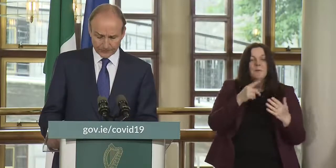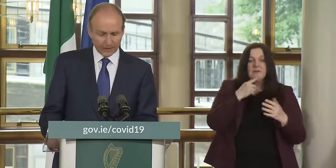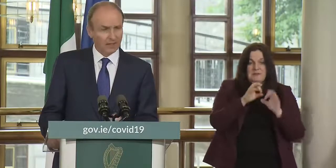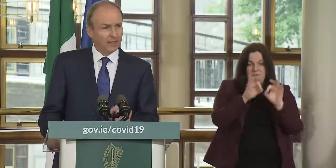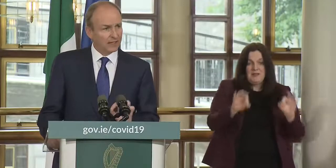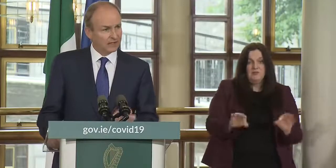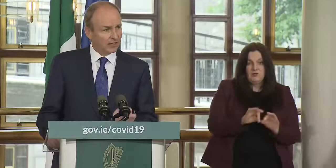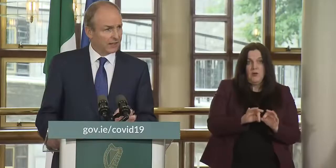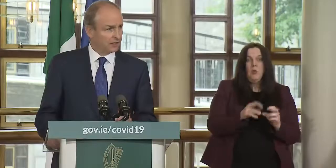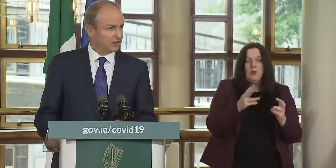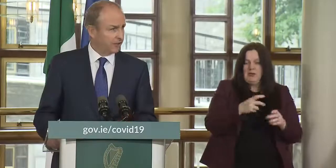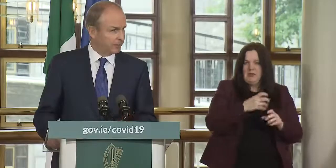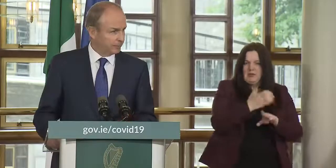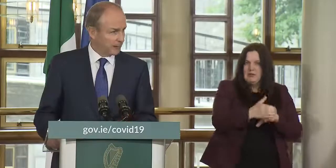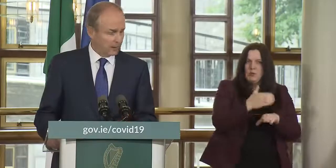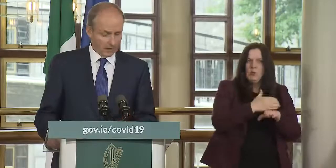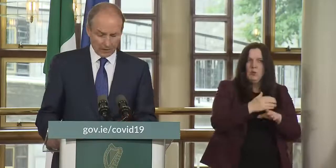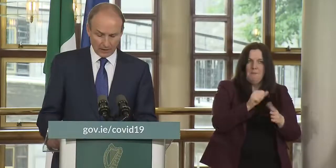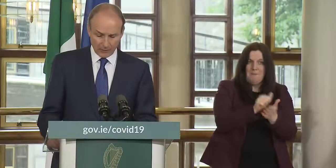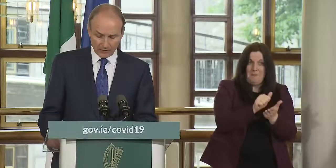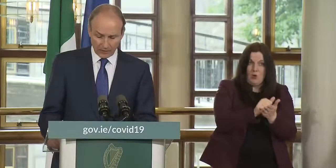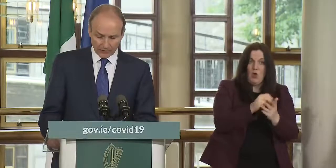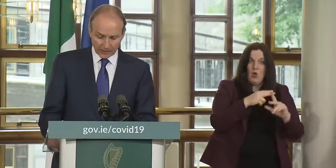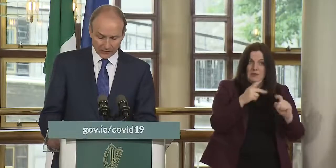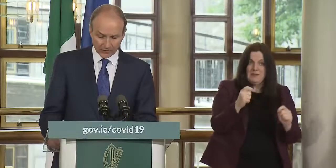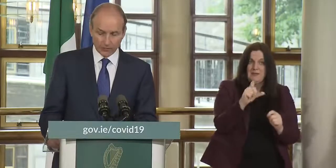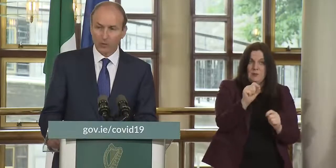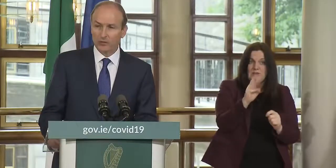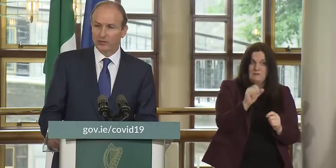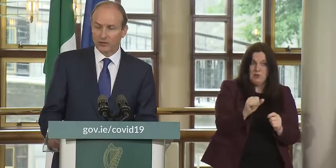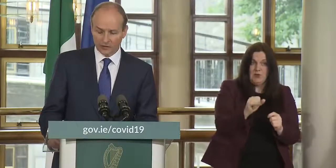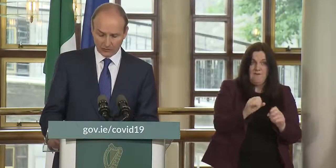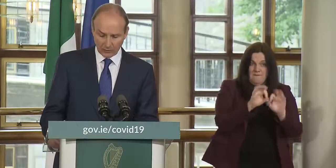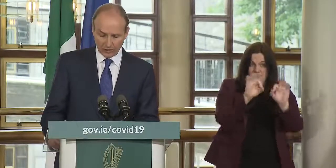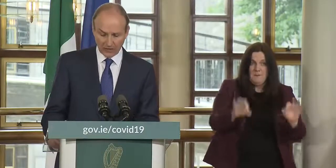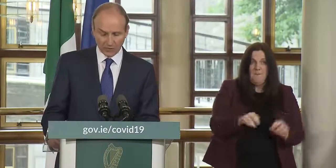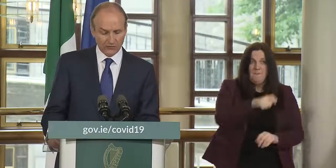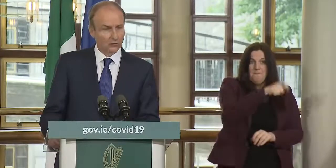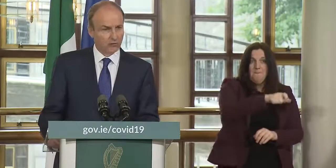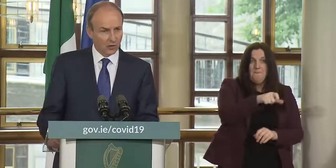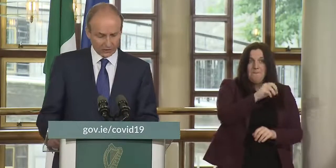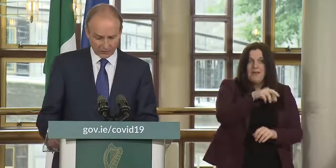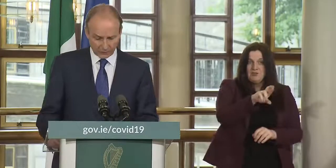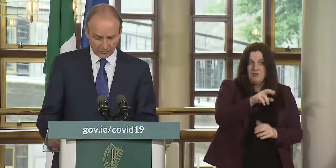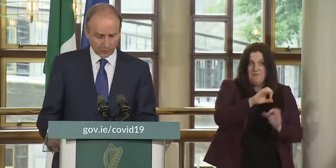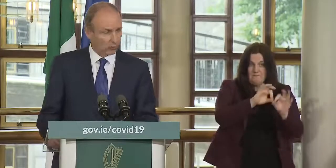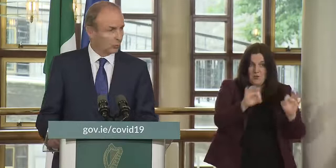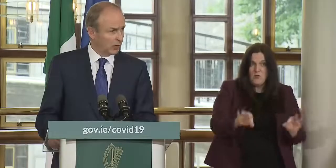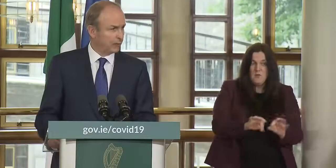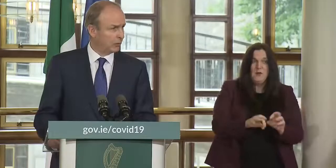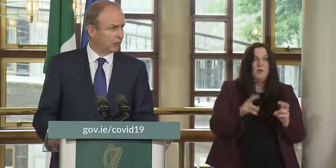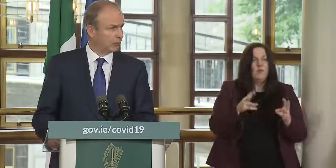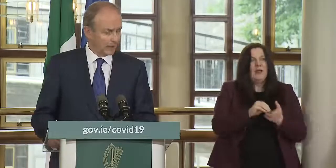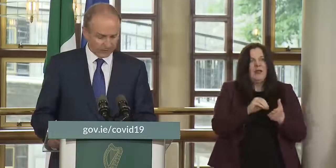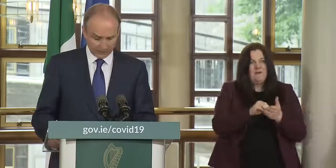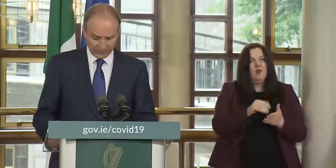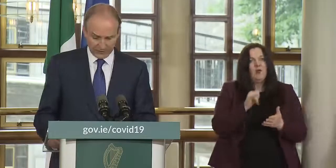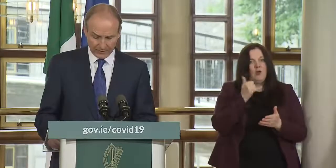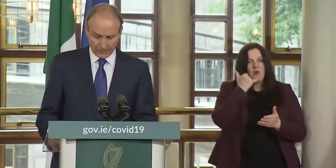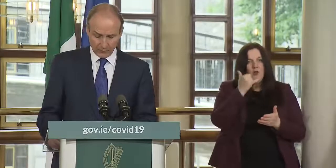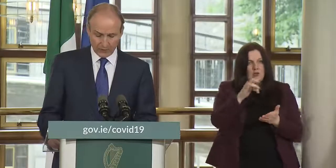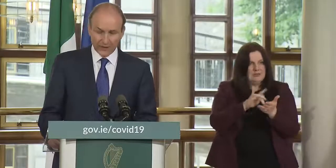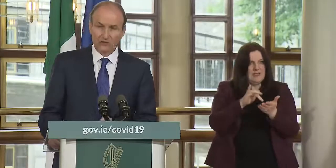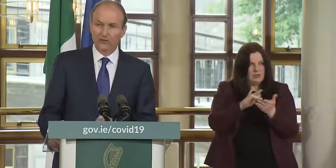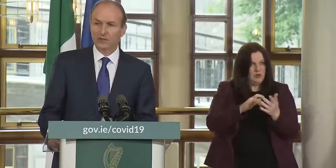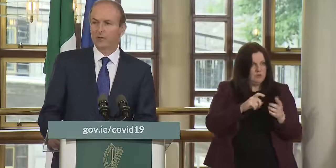a dedicated team involving existing public service as well as outsourced call central support will be put in place